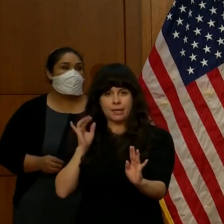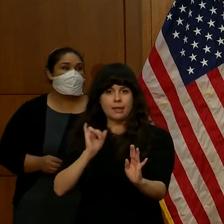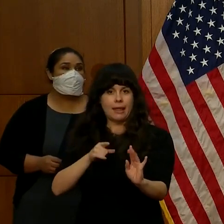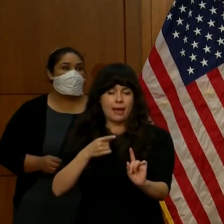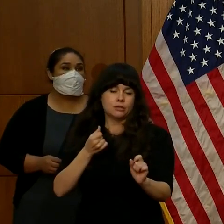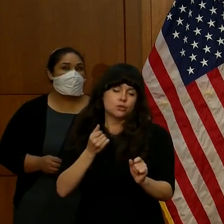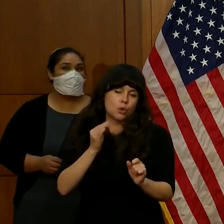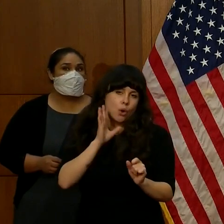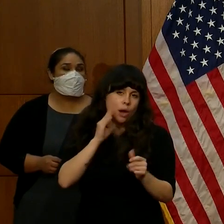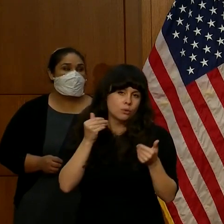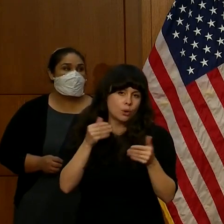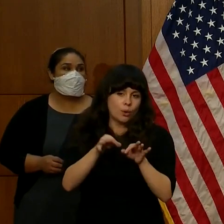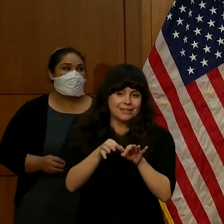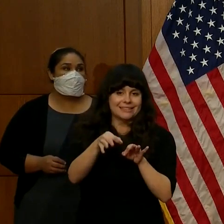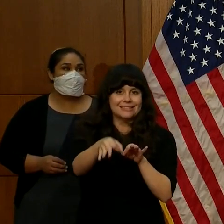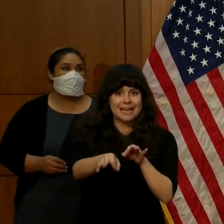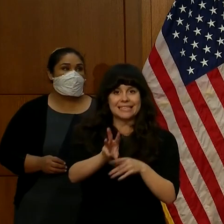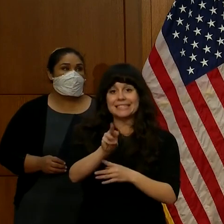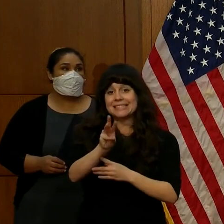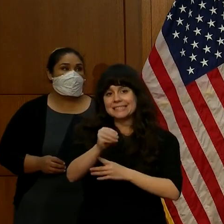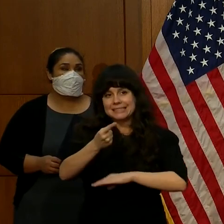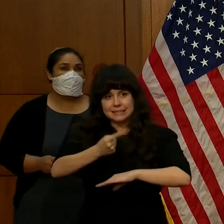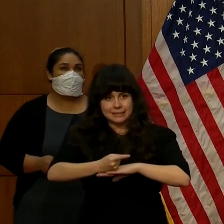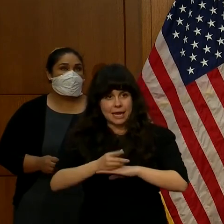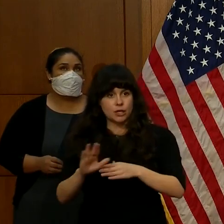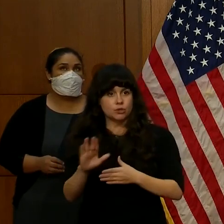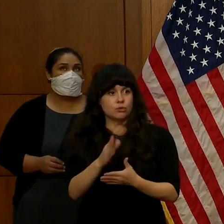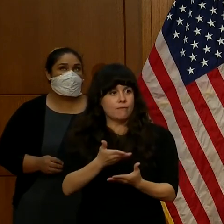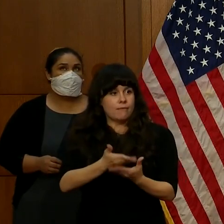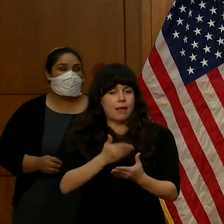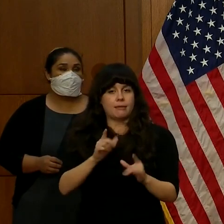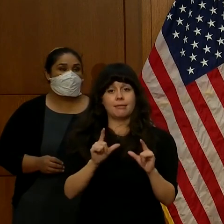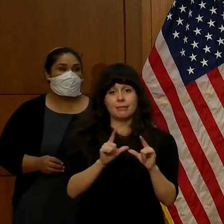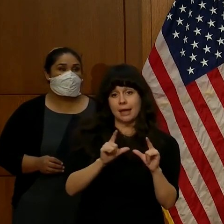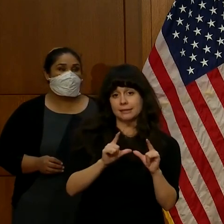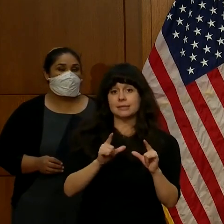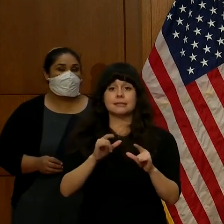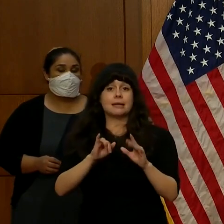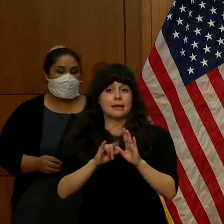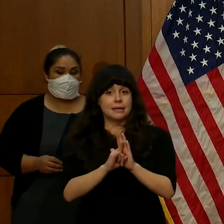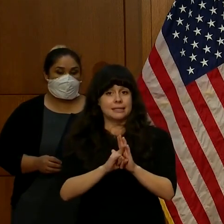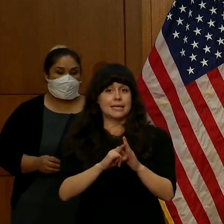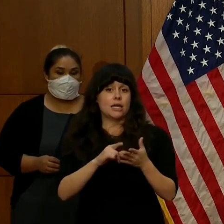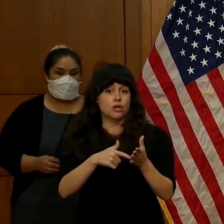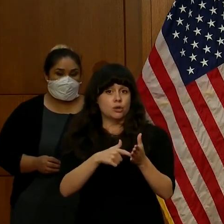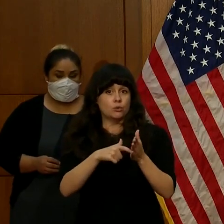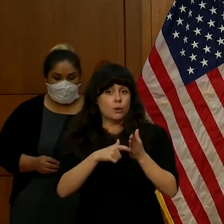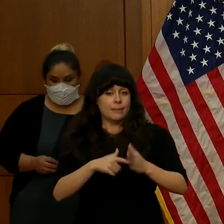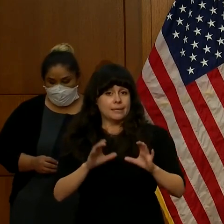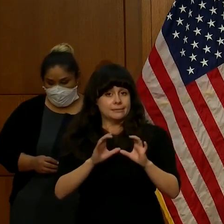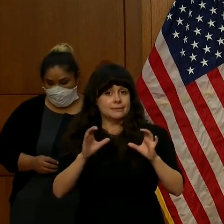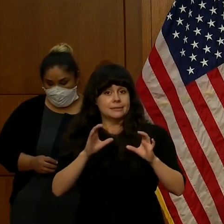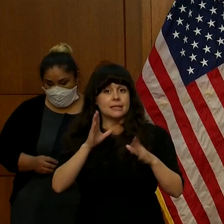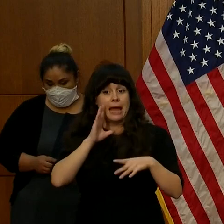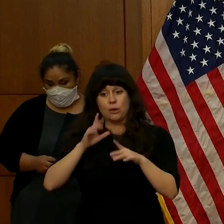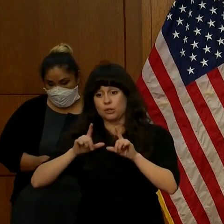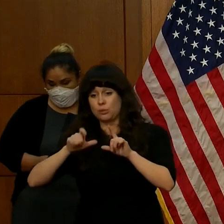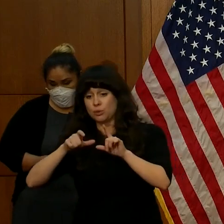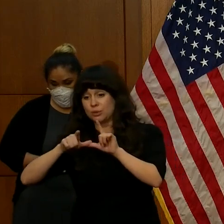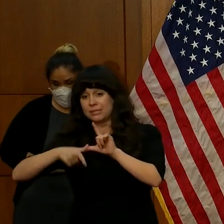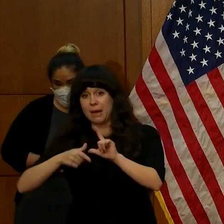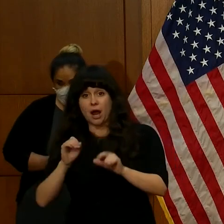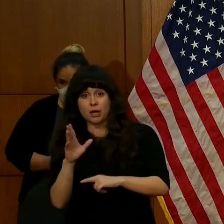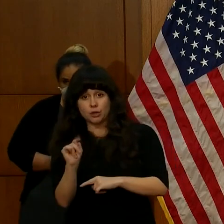for an additional 60 days the validity of license and identification credentials that are due to expire by